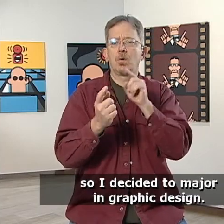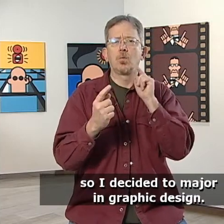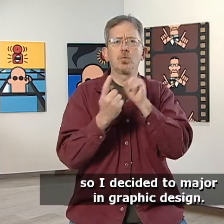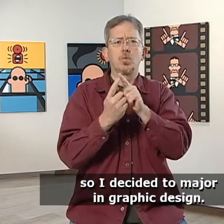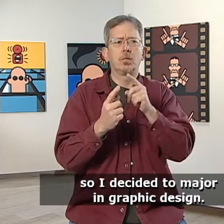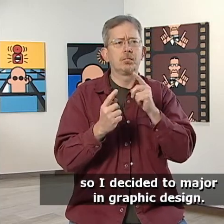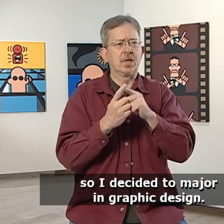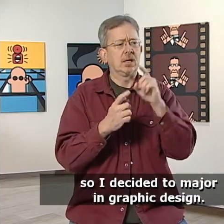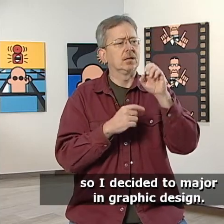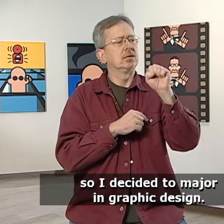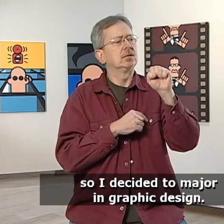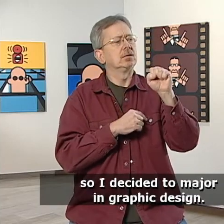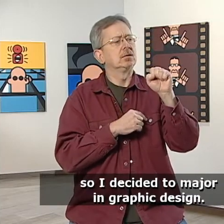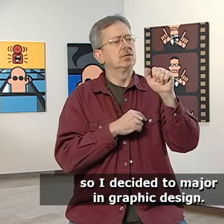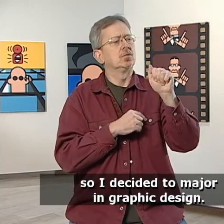I decided to major in graphic design.